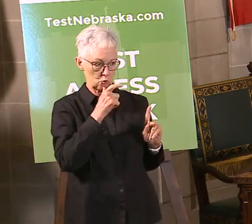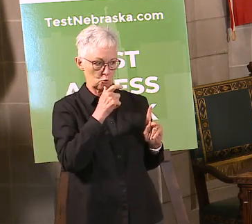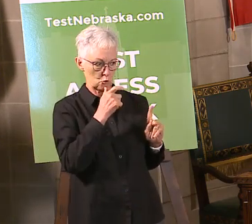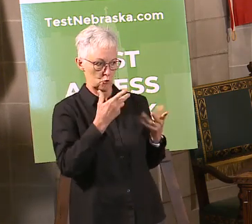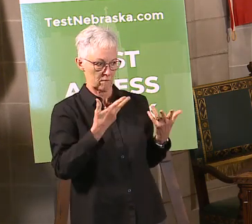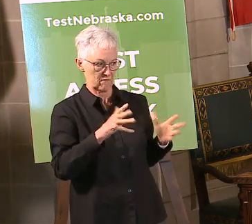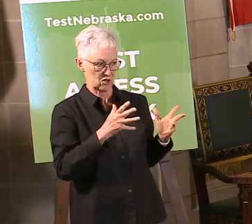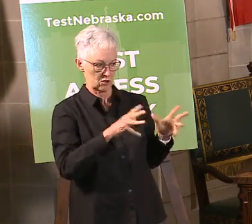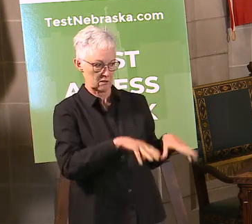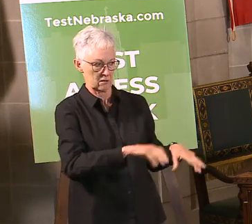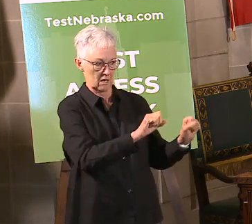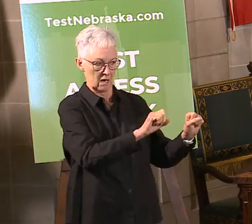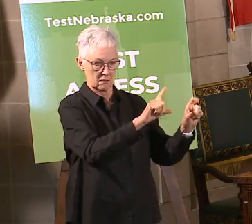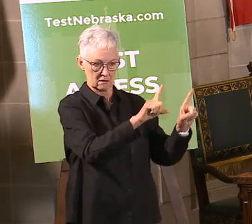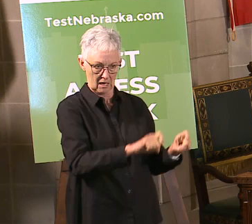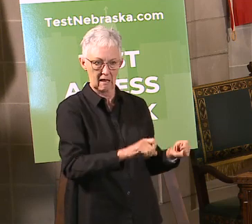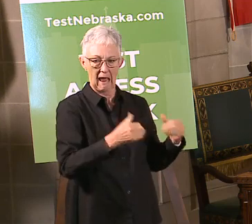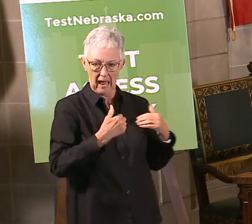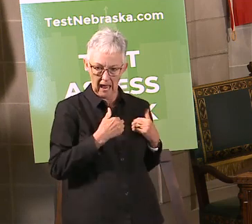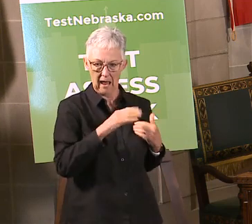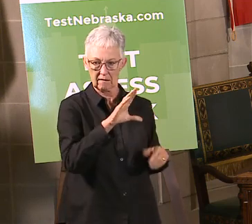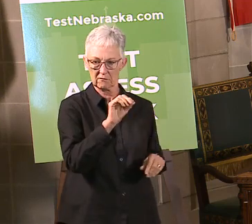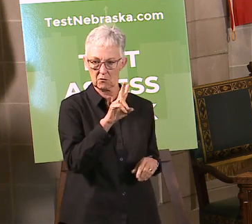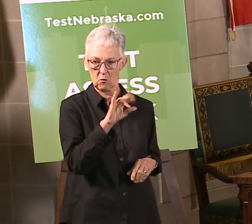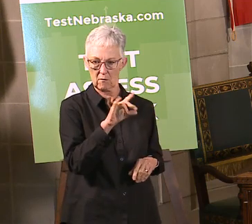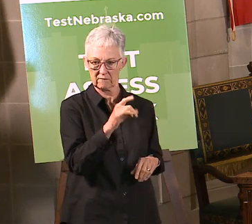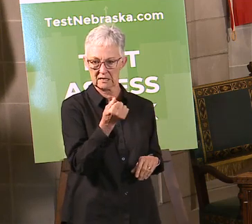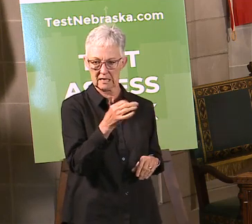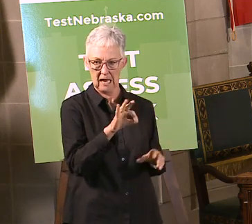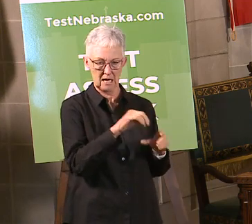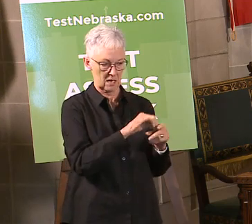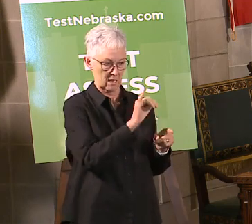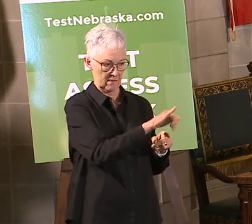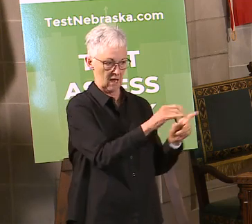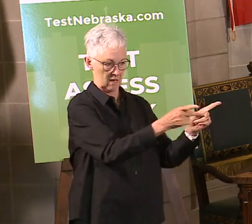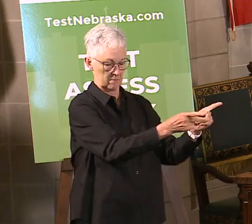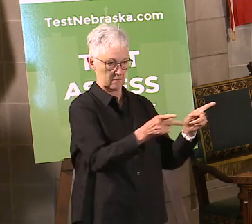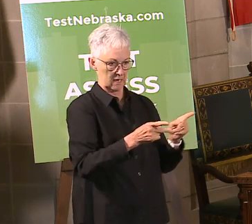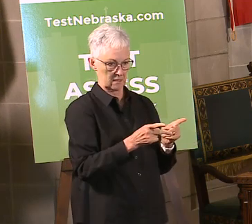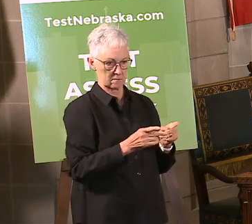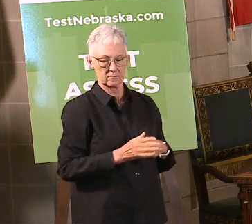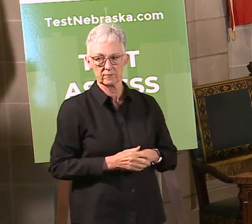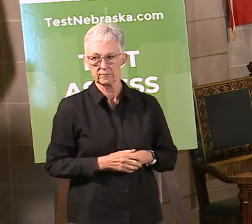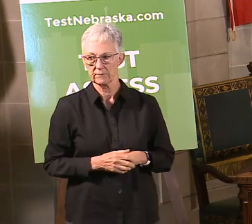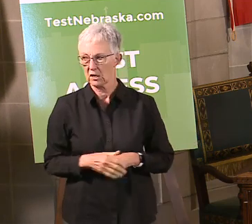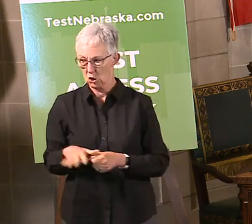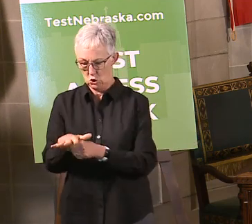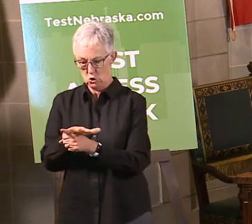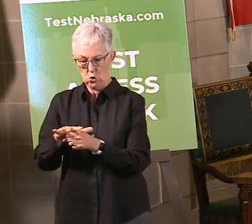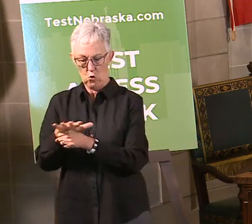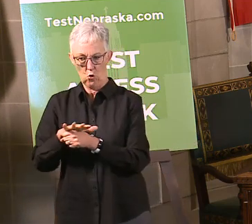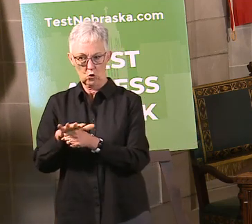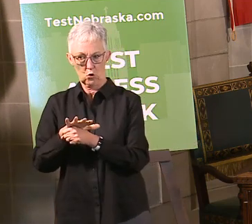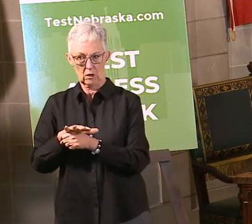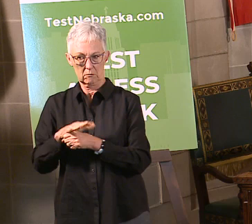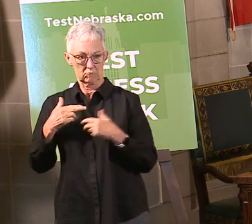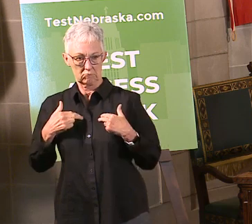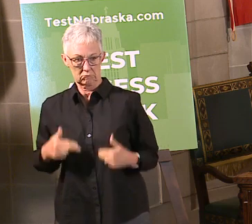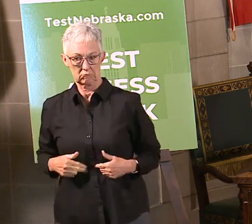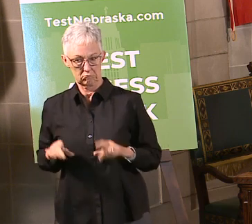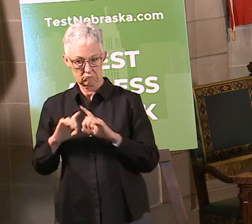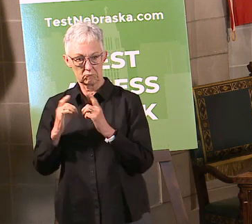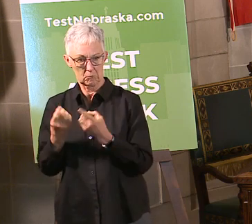again, if you're a local public health department, we have not prohibited anybody from